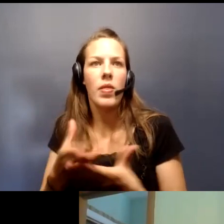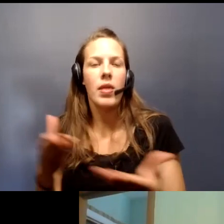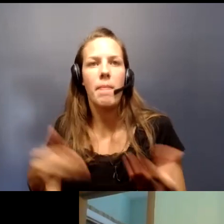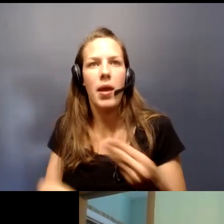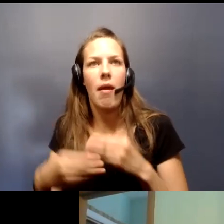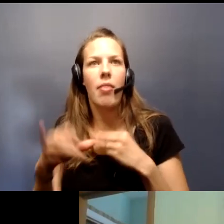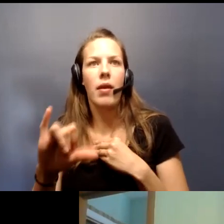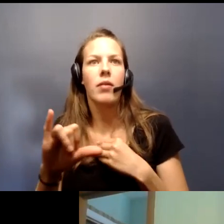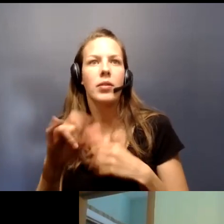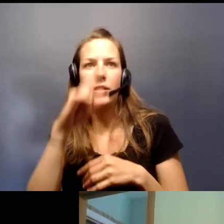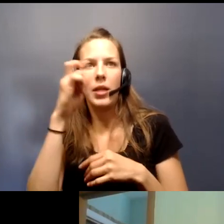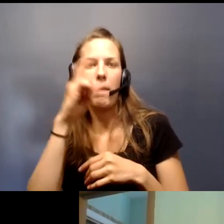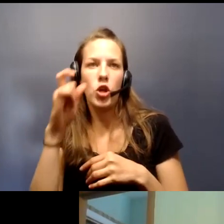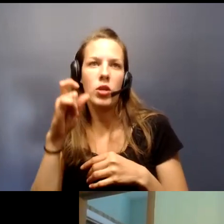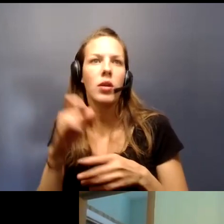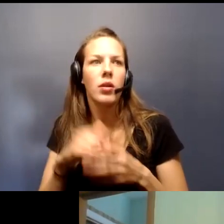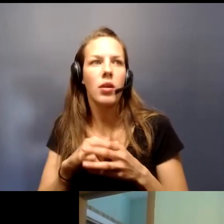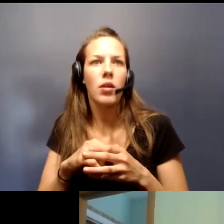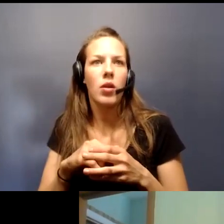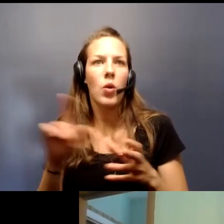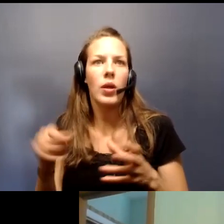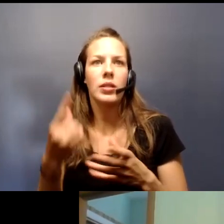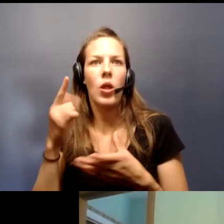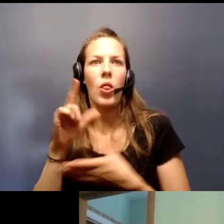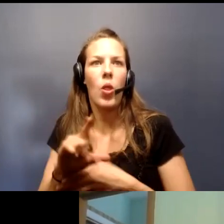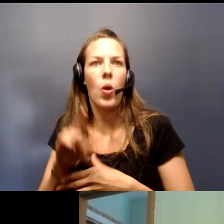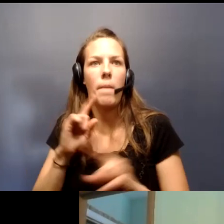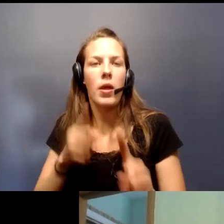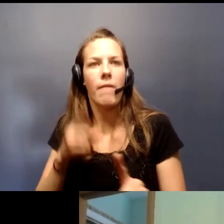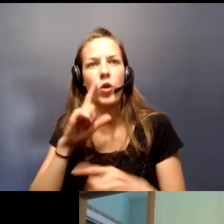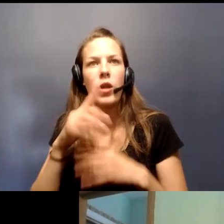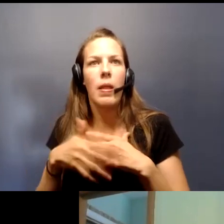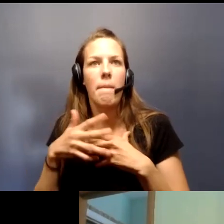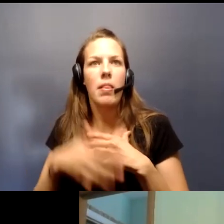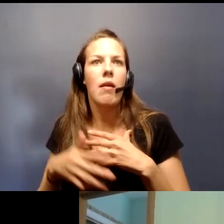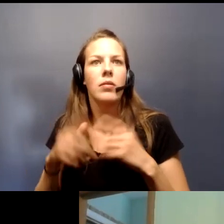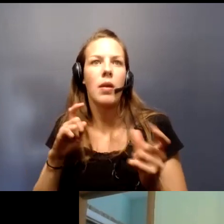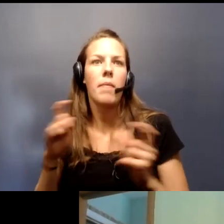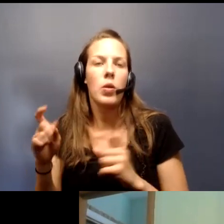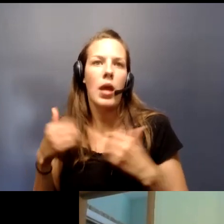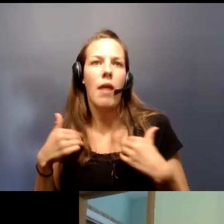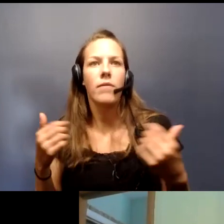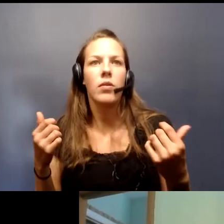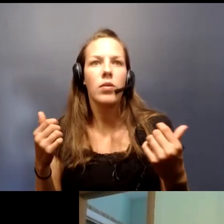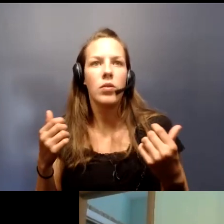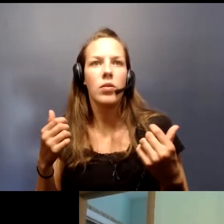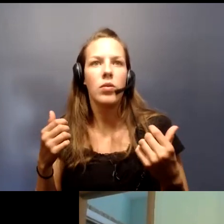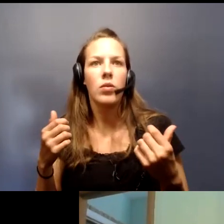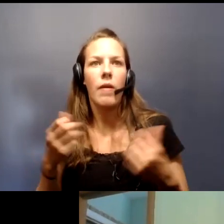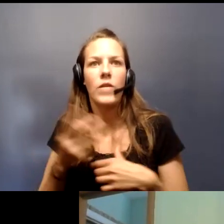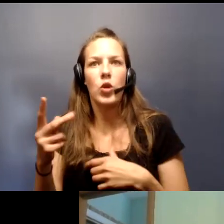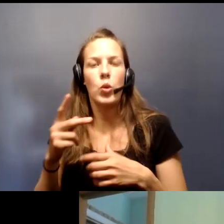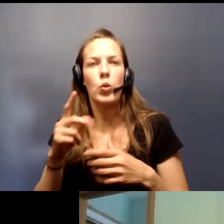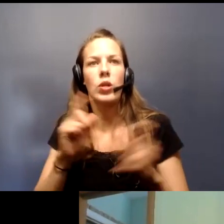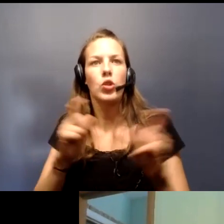added to that. It's summer. Summer is always a low point for the blood supply. We have fewer donor groups